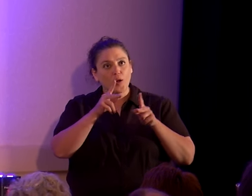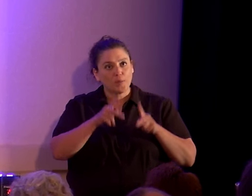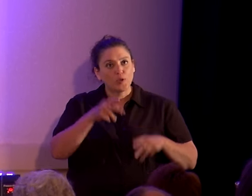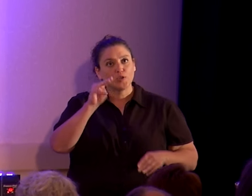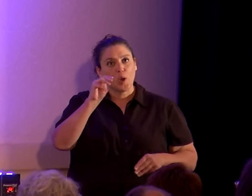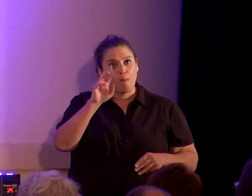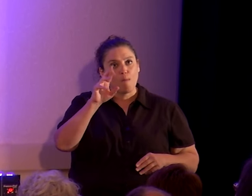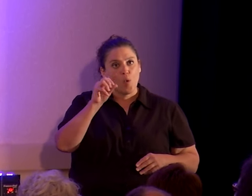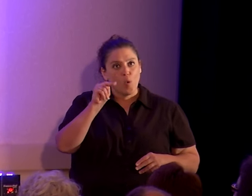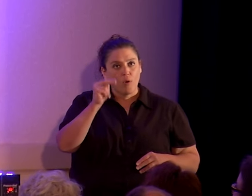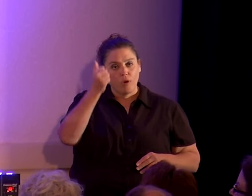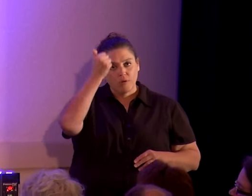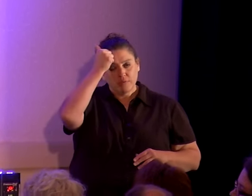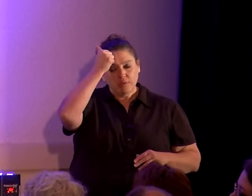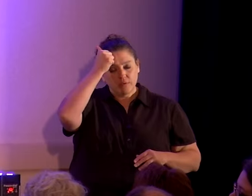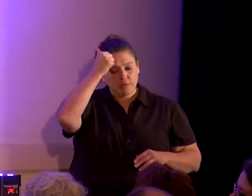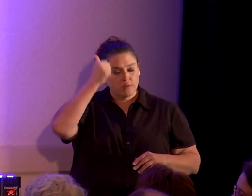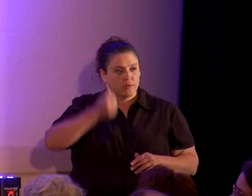one point or another.